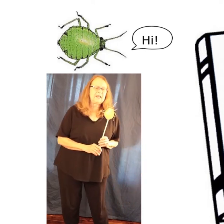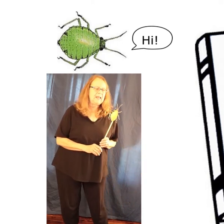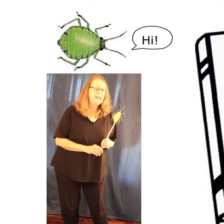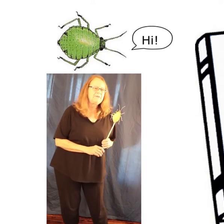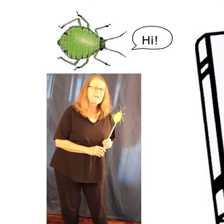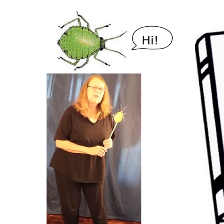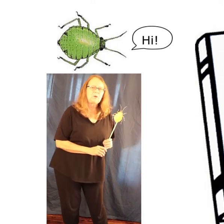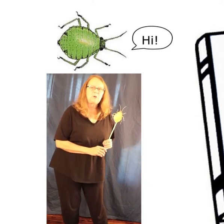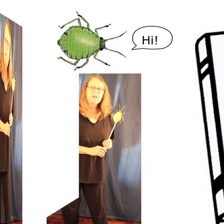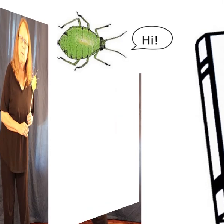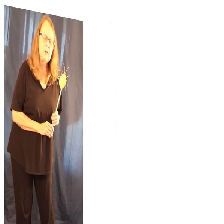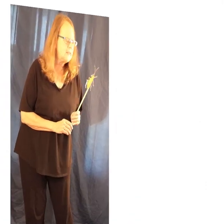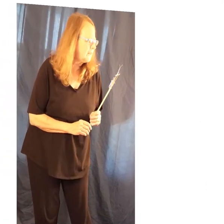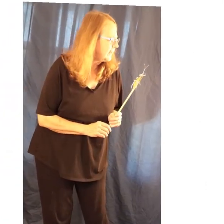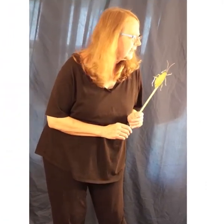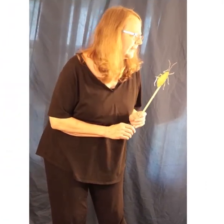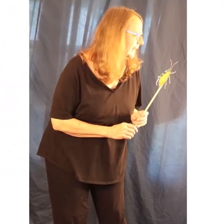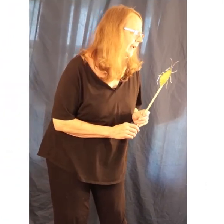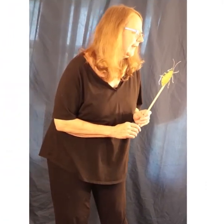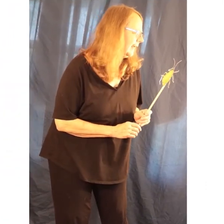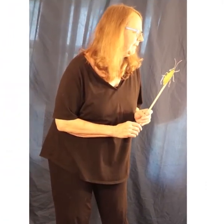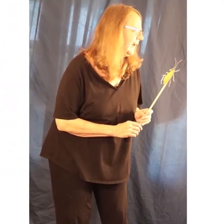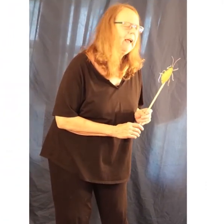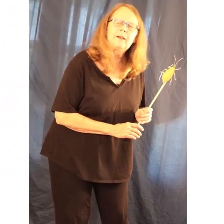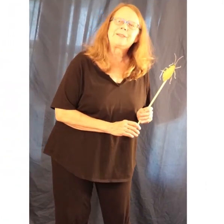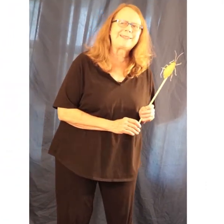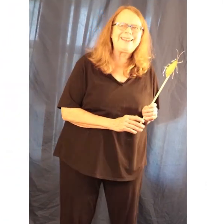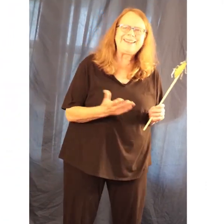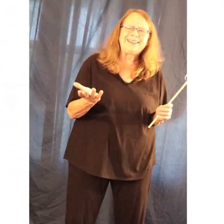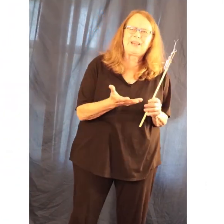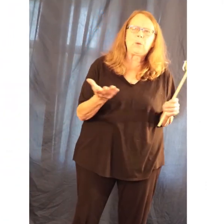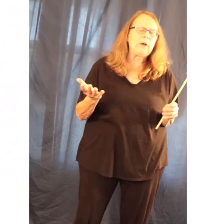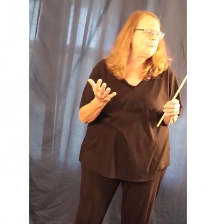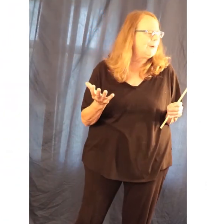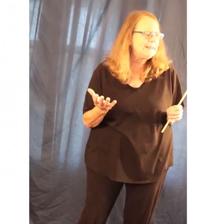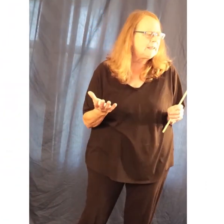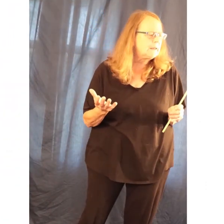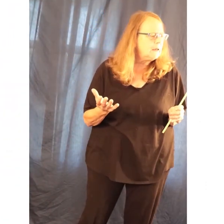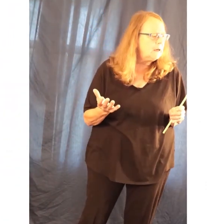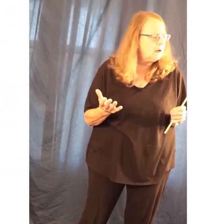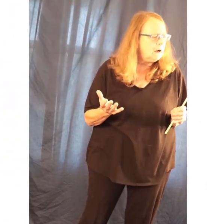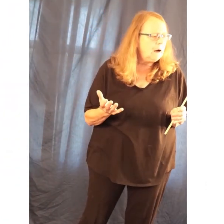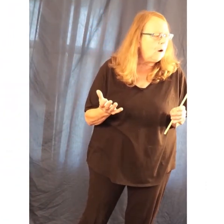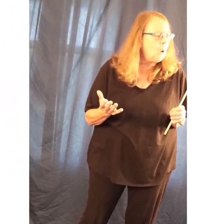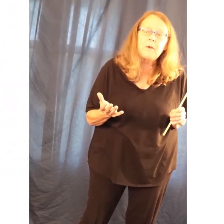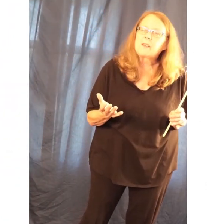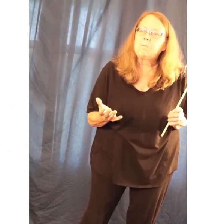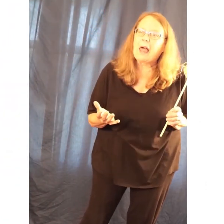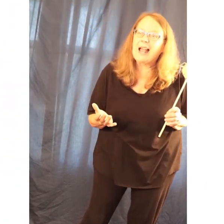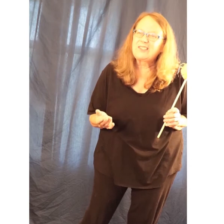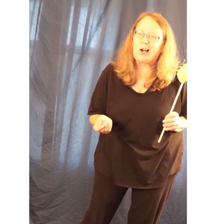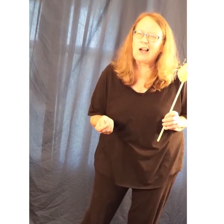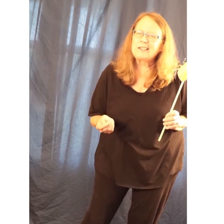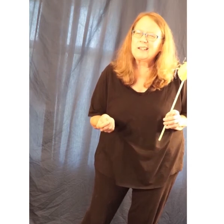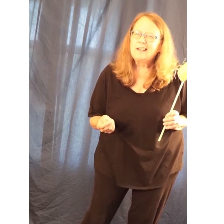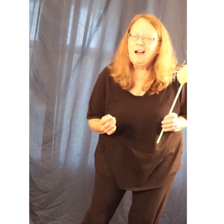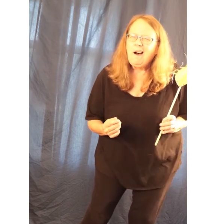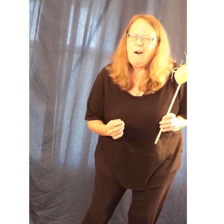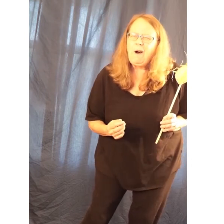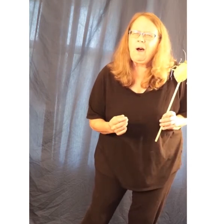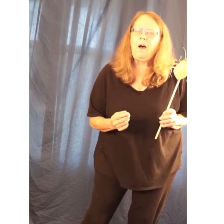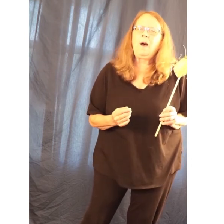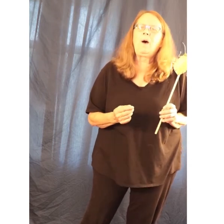let's listen to Ava's story. There's nothing on the slide, Ava. I don't see anything. What, what is it? Oh, there's a black dot.